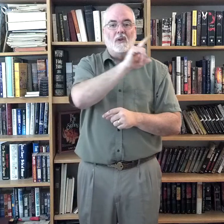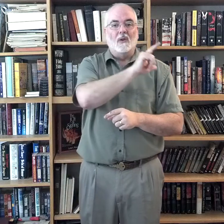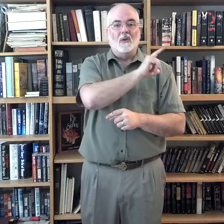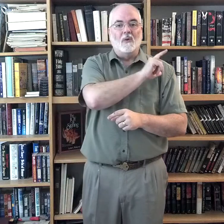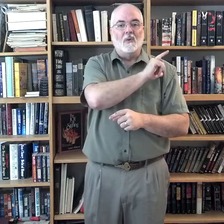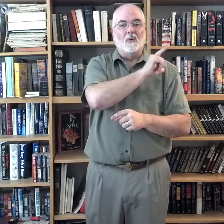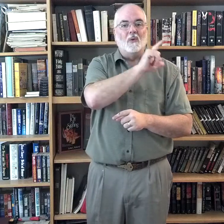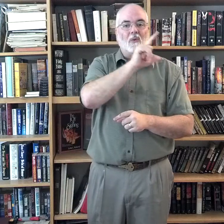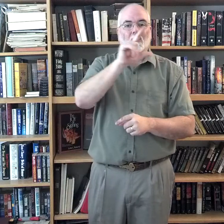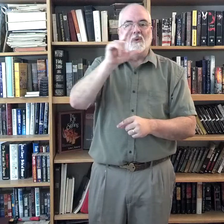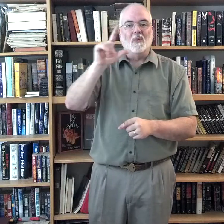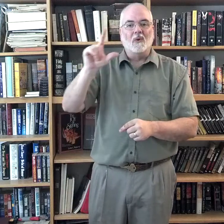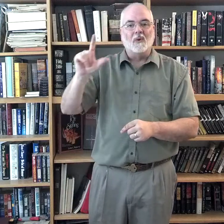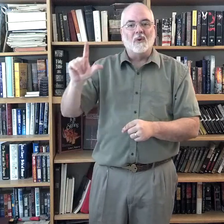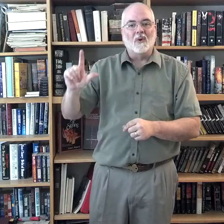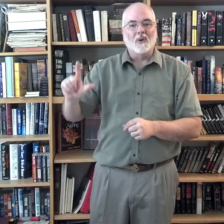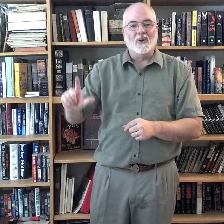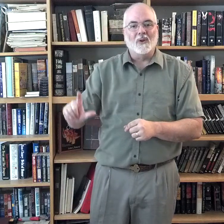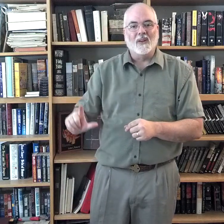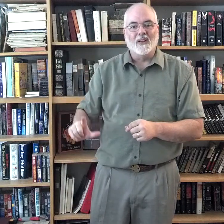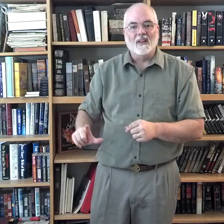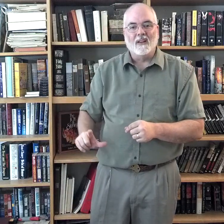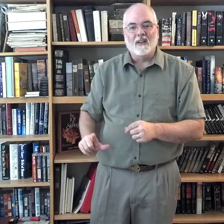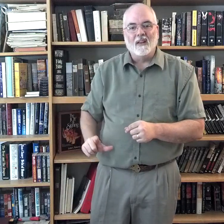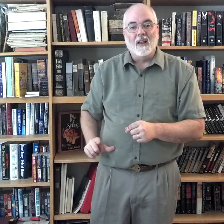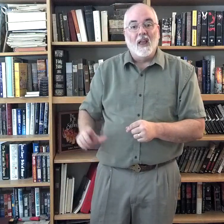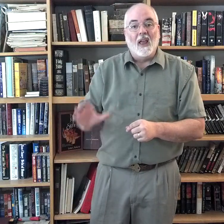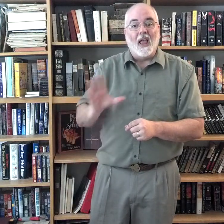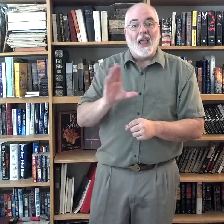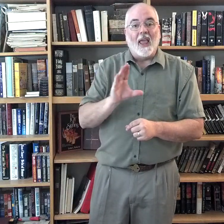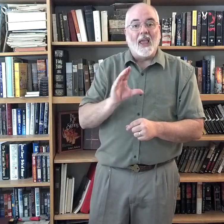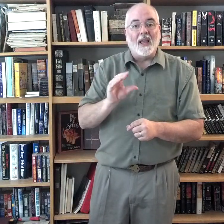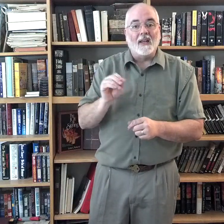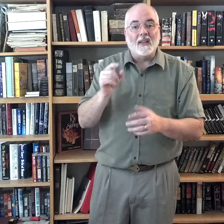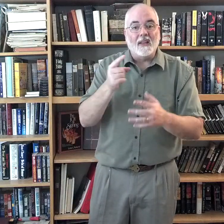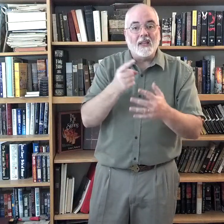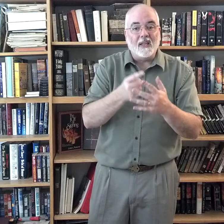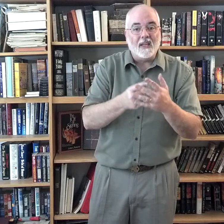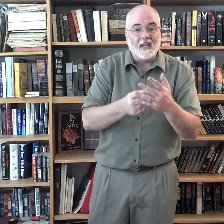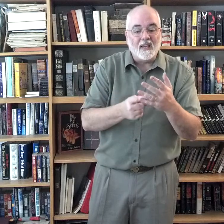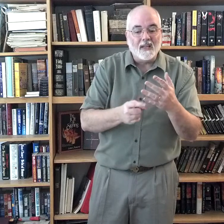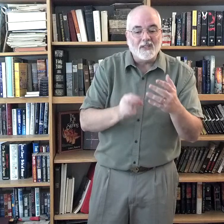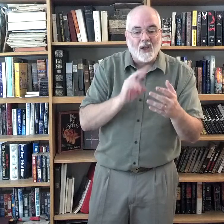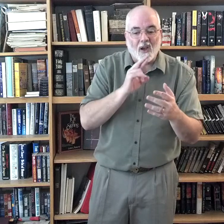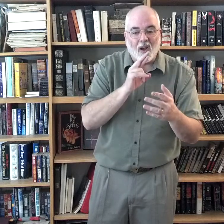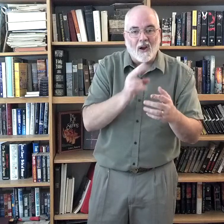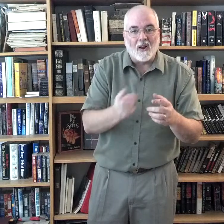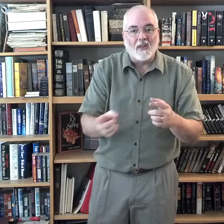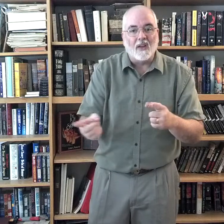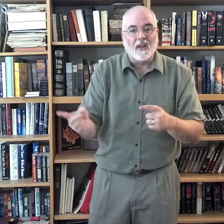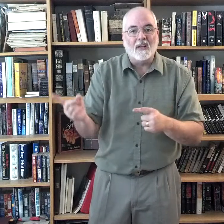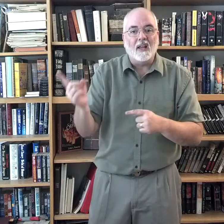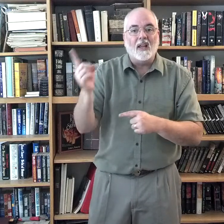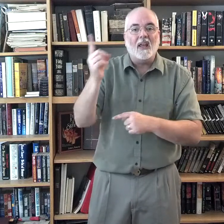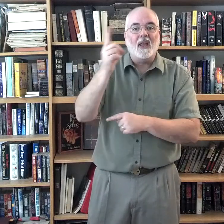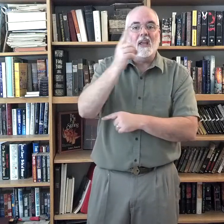Lord, and these are the days